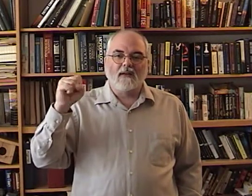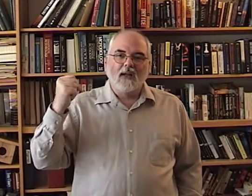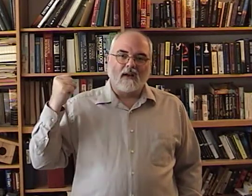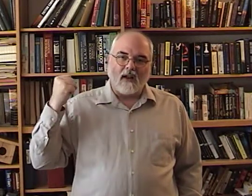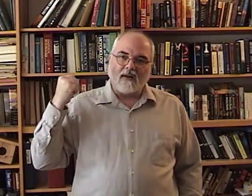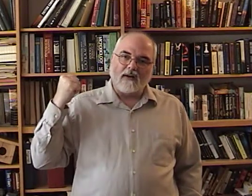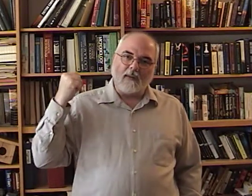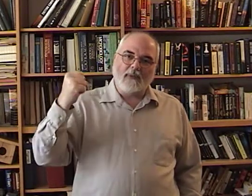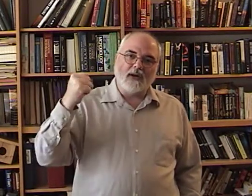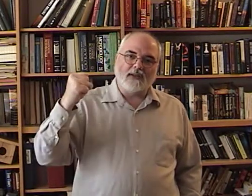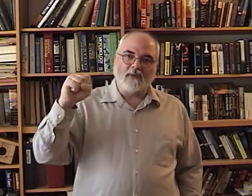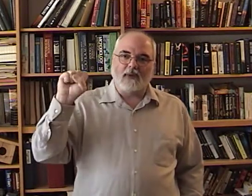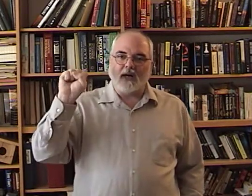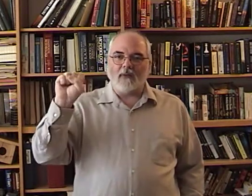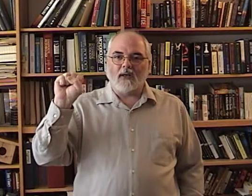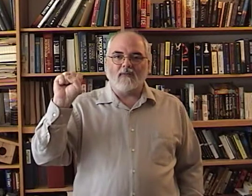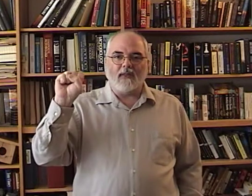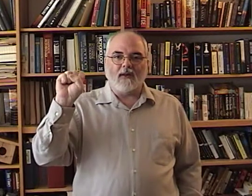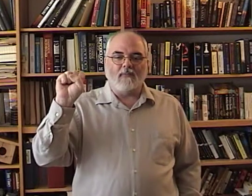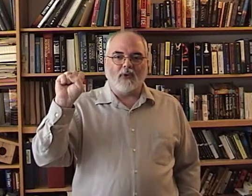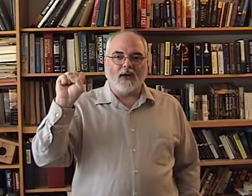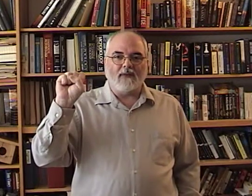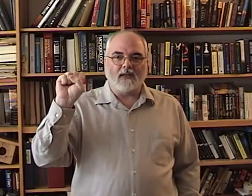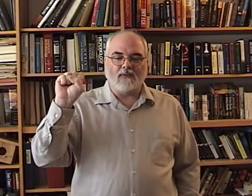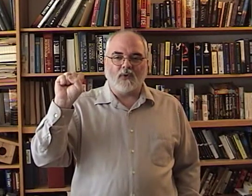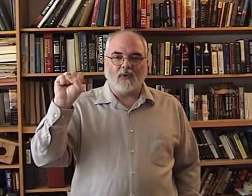Like you're going to punch somebody. But leave the thumb pointing facing forward.